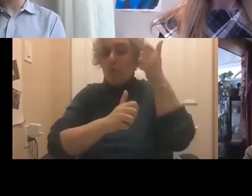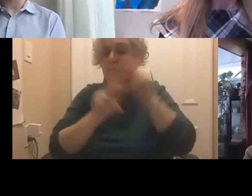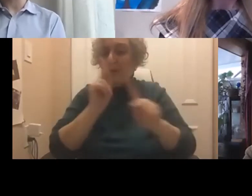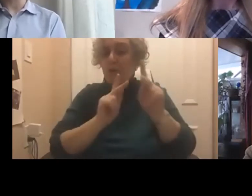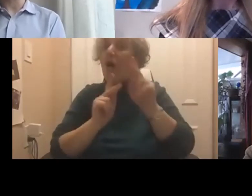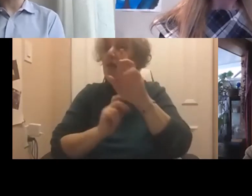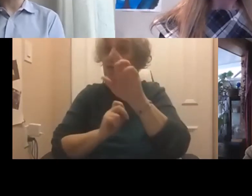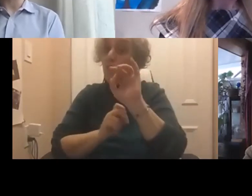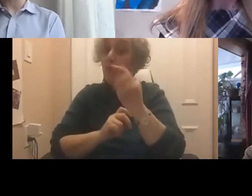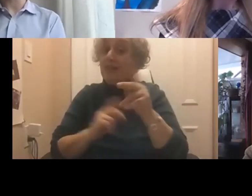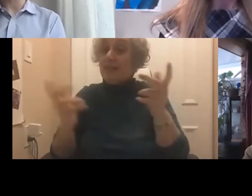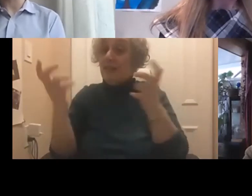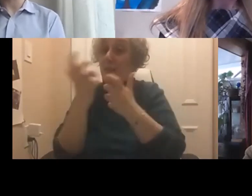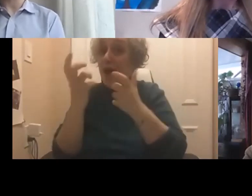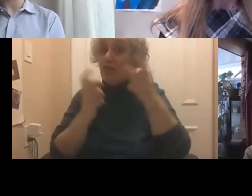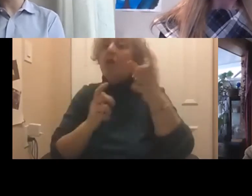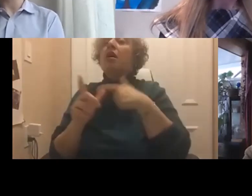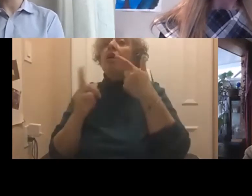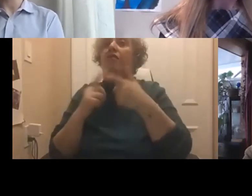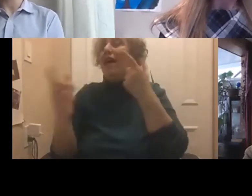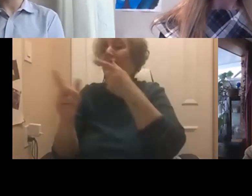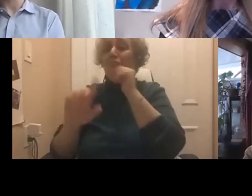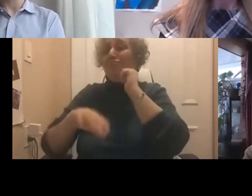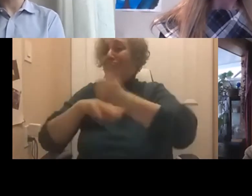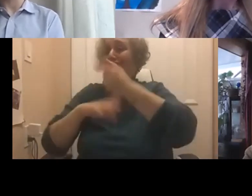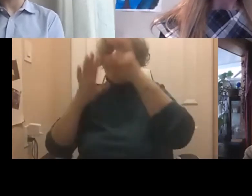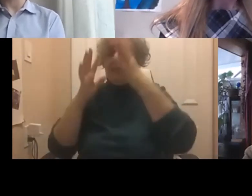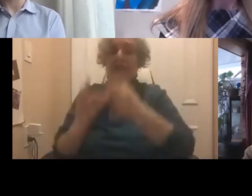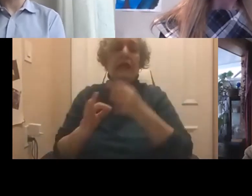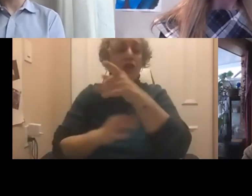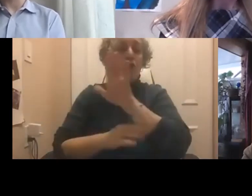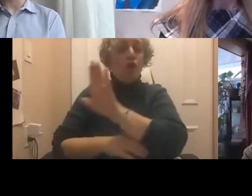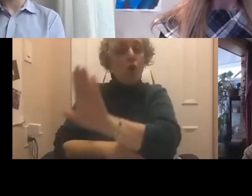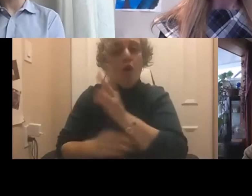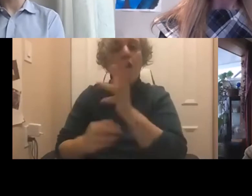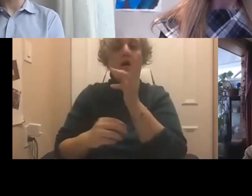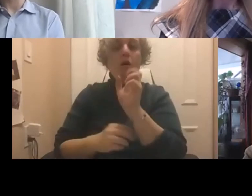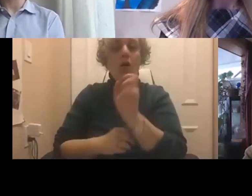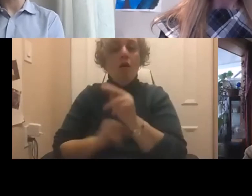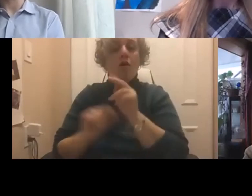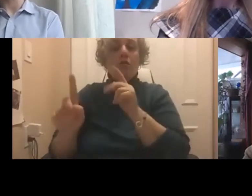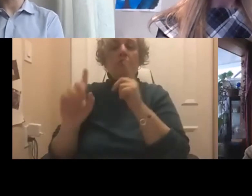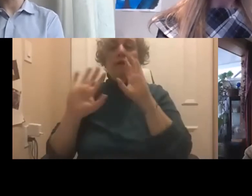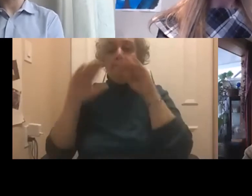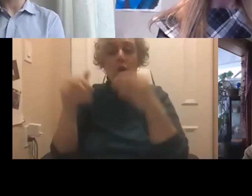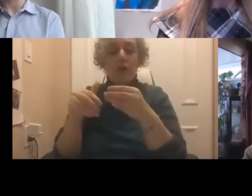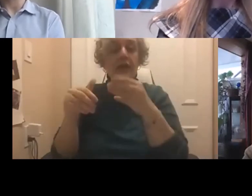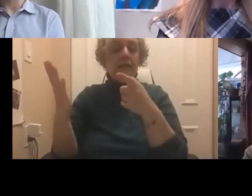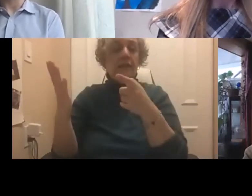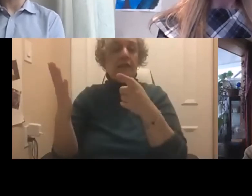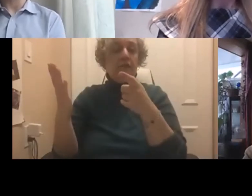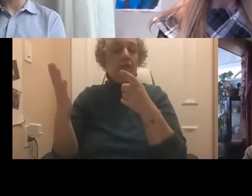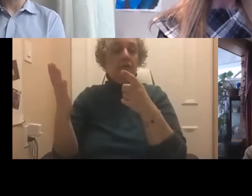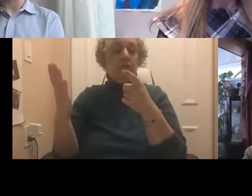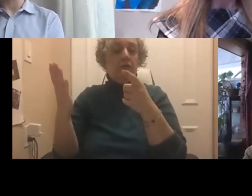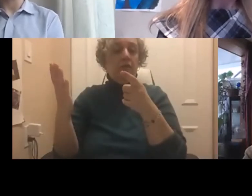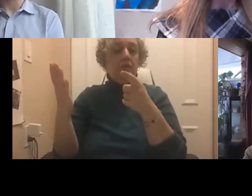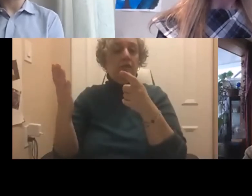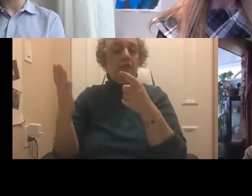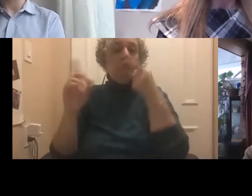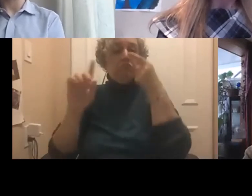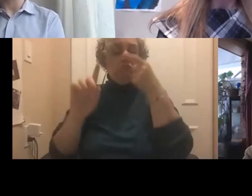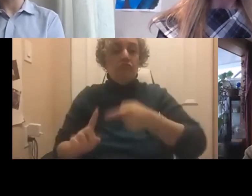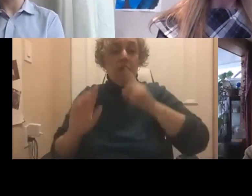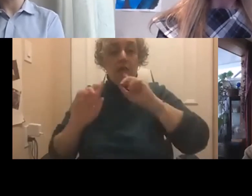but if you can set up your own data to determine what targets you have, and then respond to questions